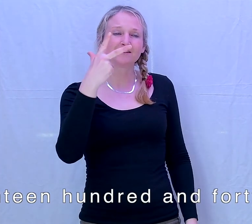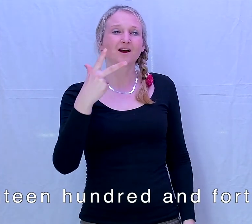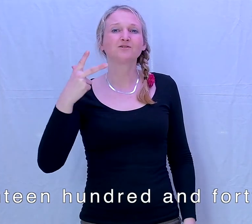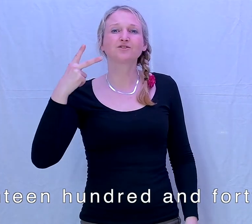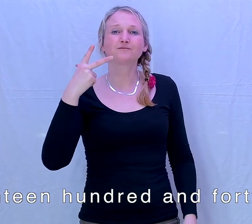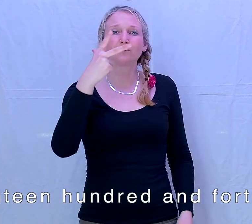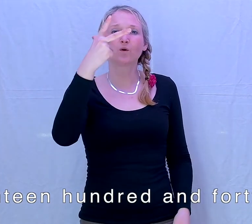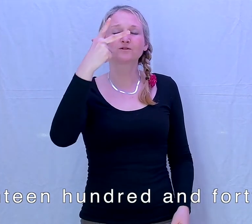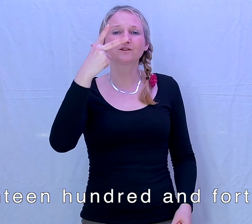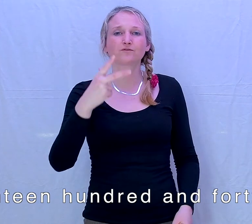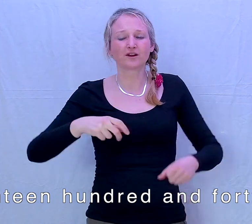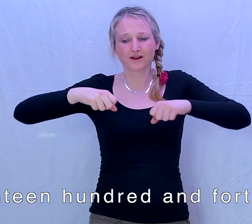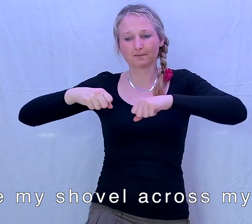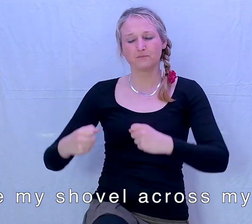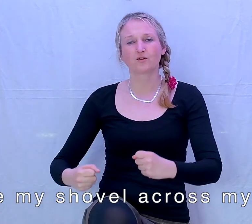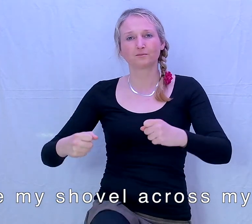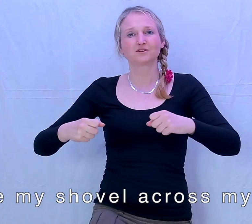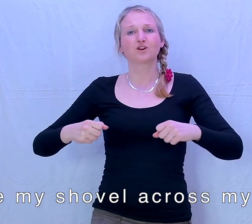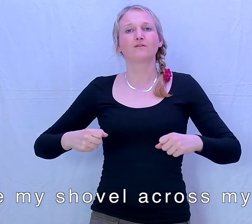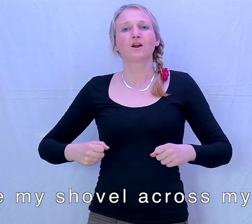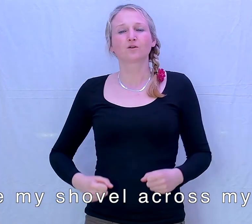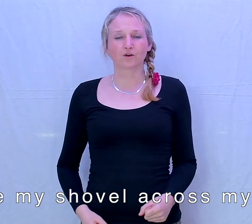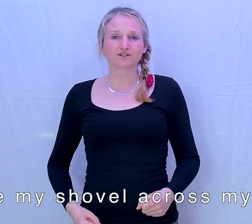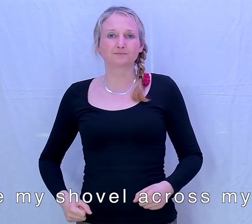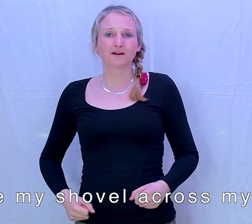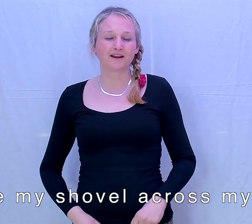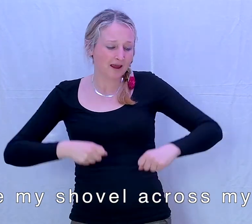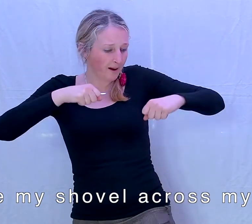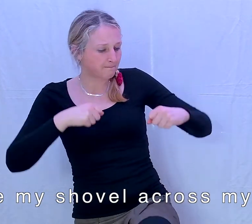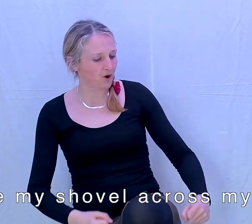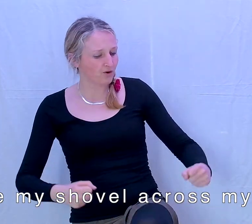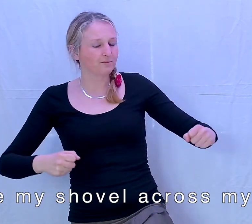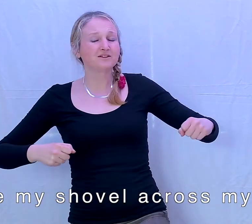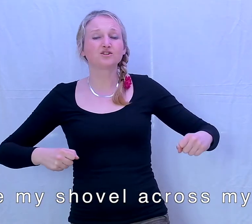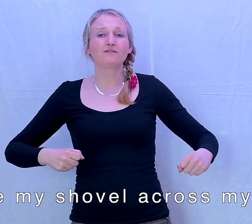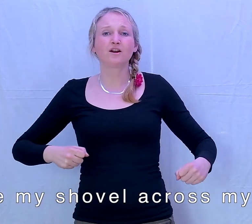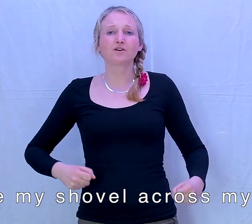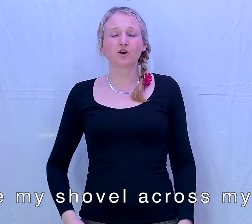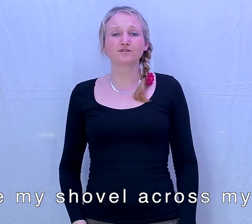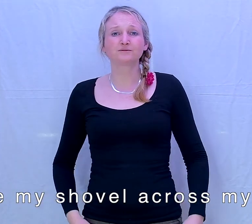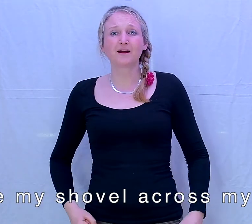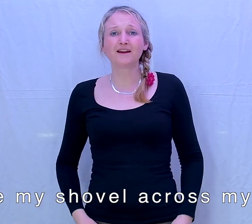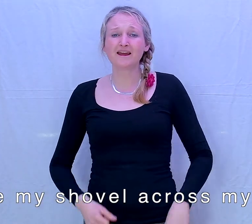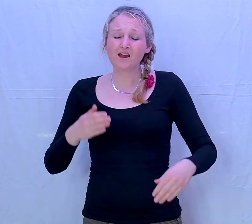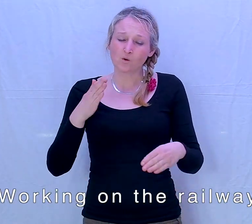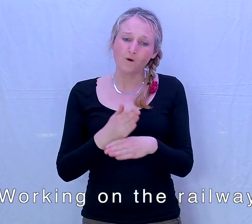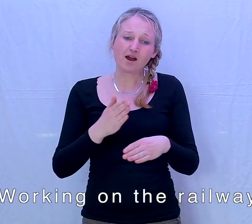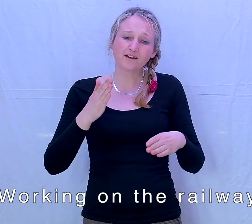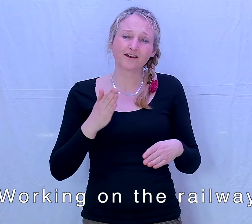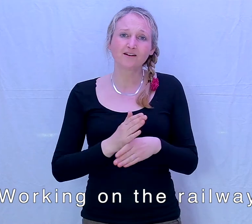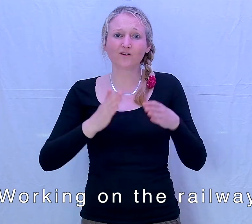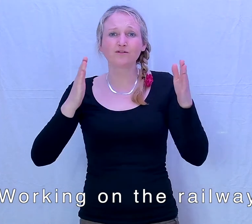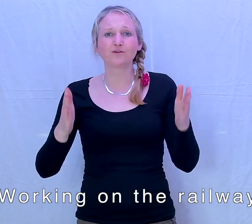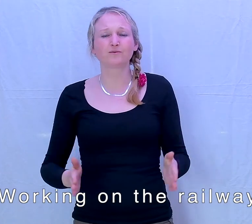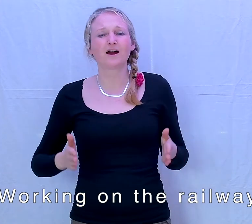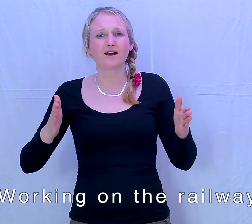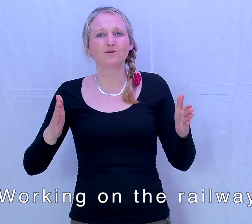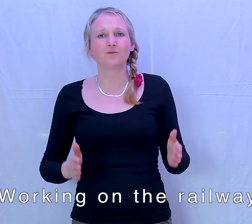In 1843, I broke my shovel across my knee, broke my shovel across my knee, working on the railway.